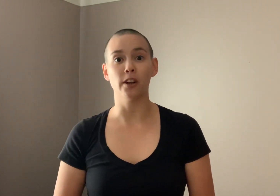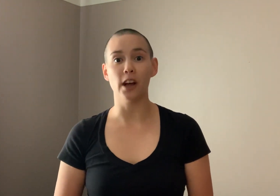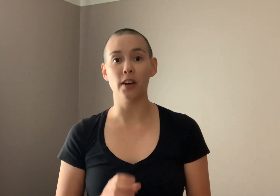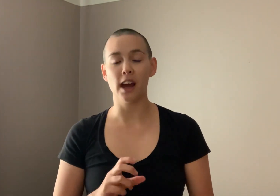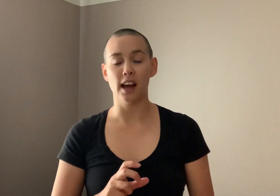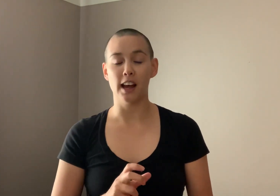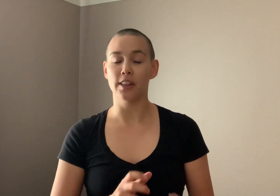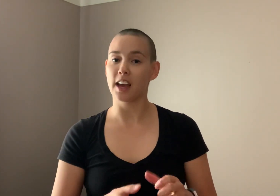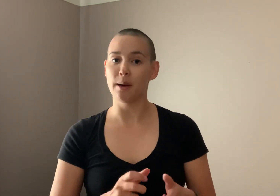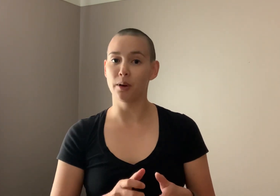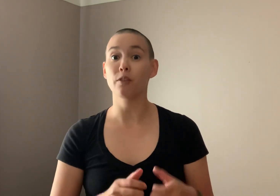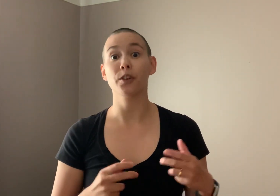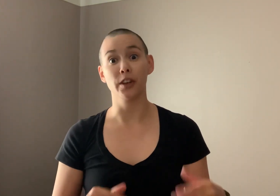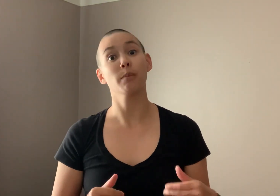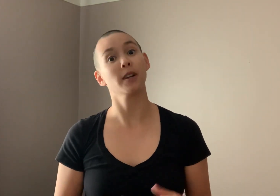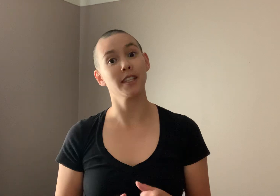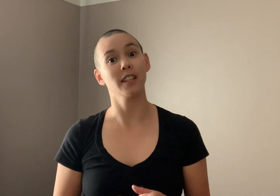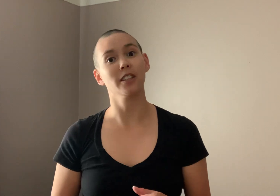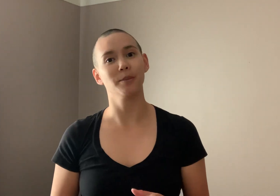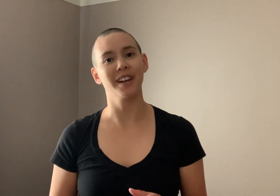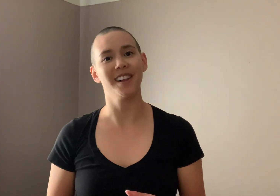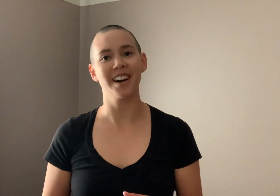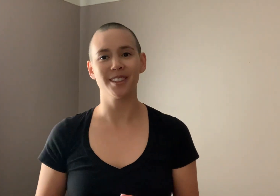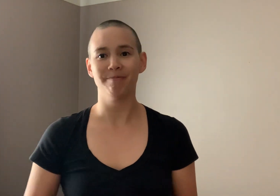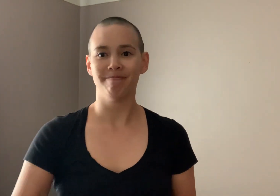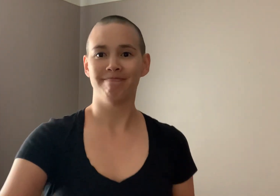out the combo for their particular bike lock. I'll see Bye. Bye. Bye.